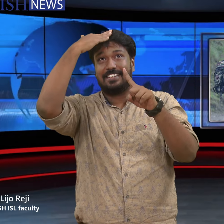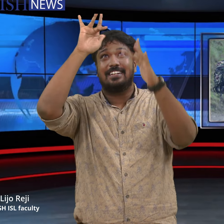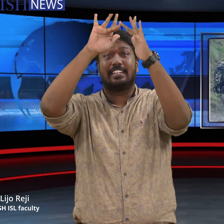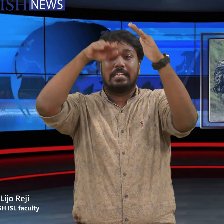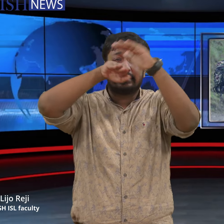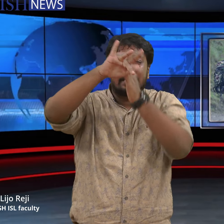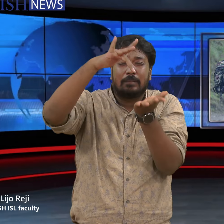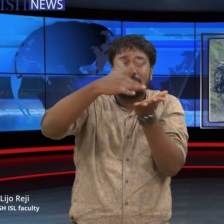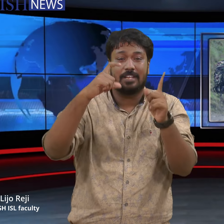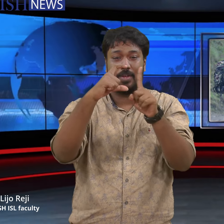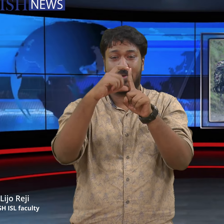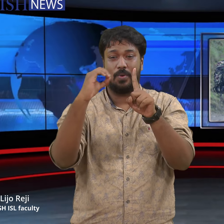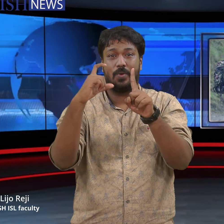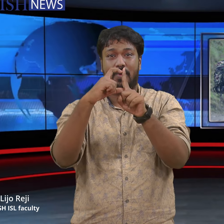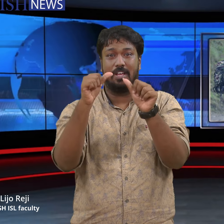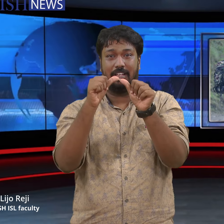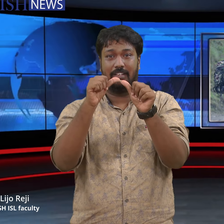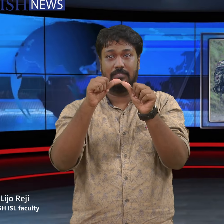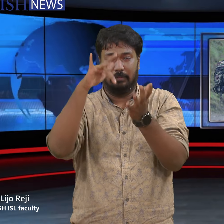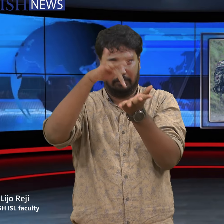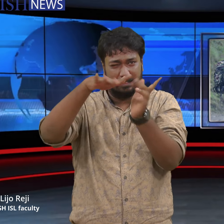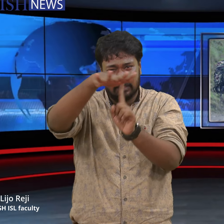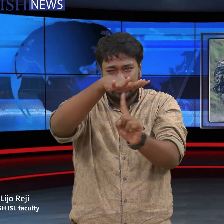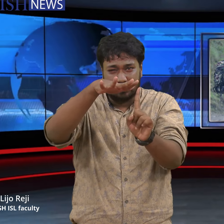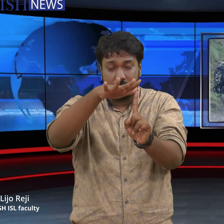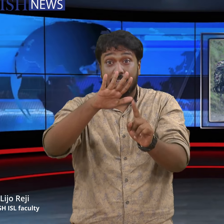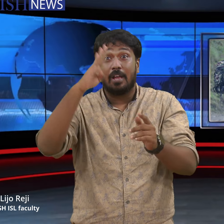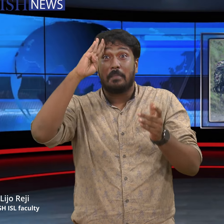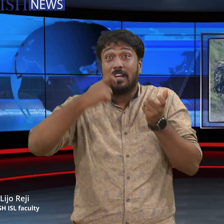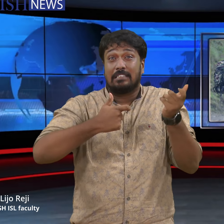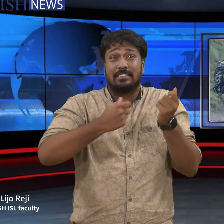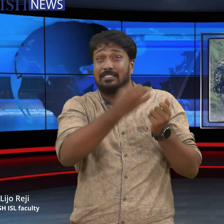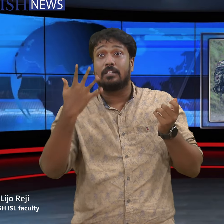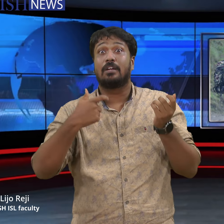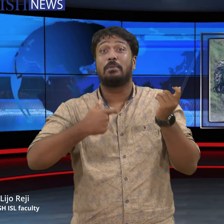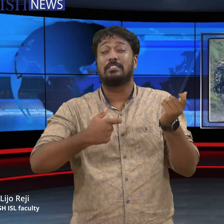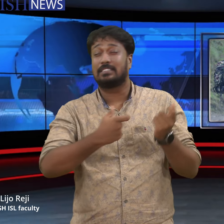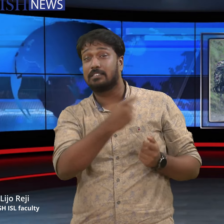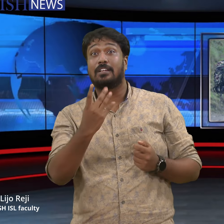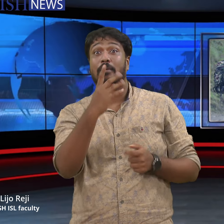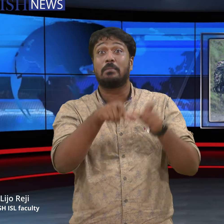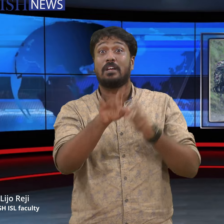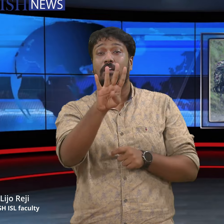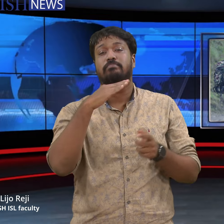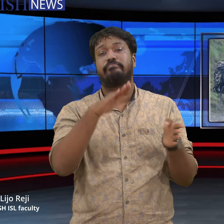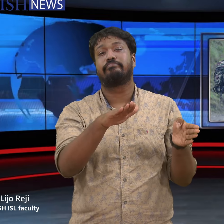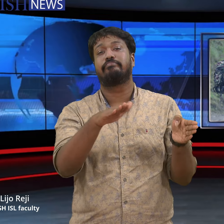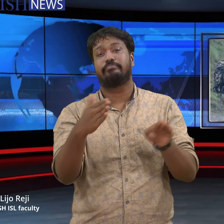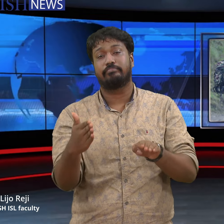counter-terrorist operation at Doda in Jemu that began on July 15. Army Chief General Ubeindra Divedi